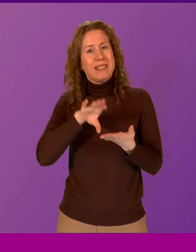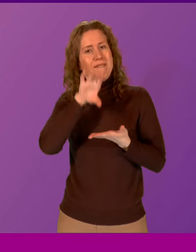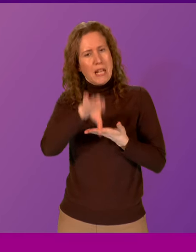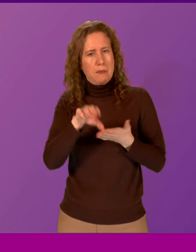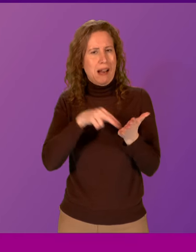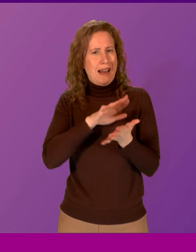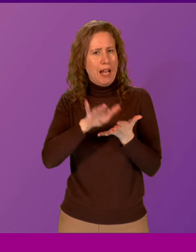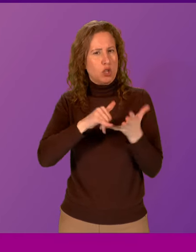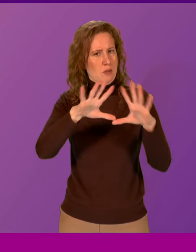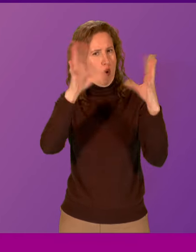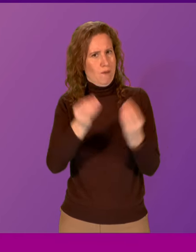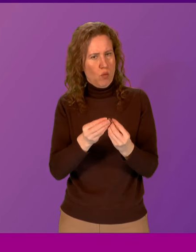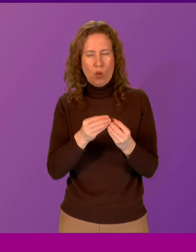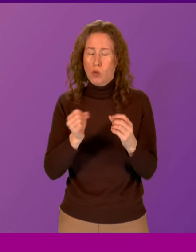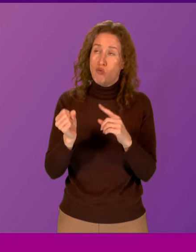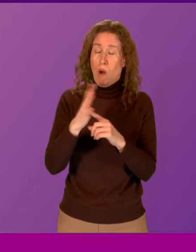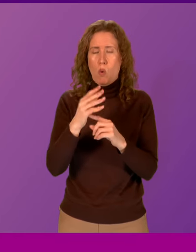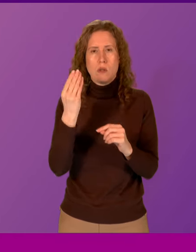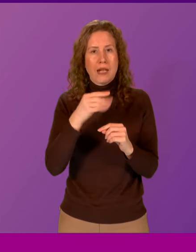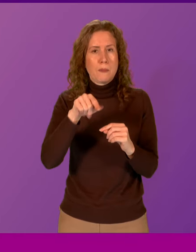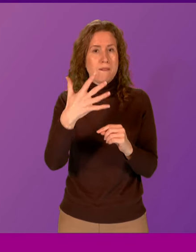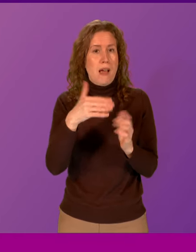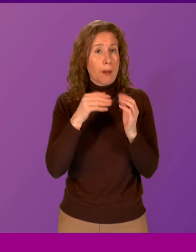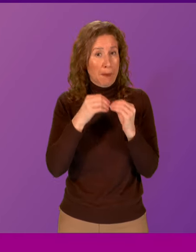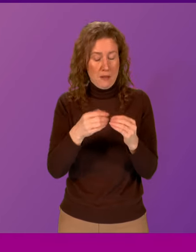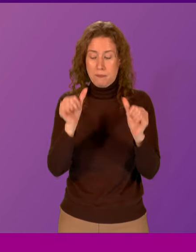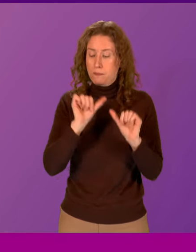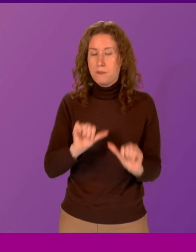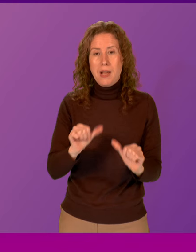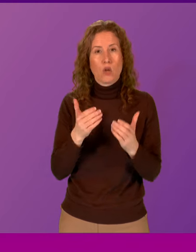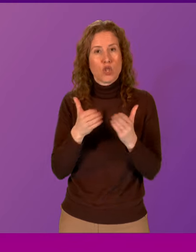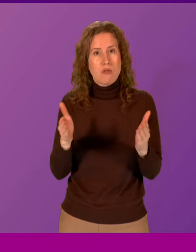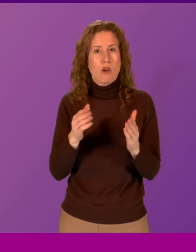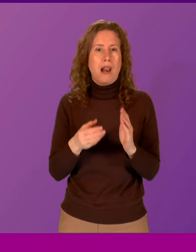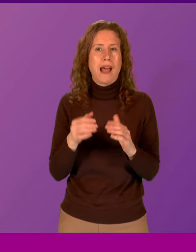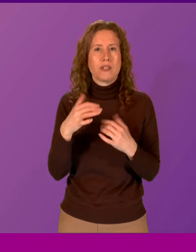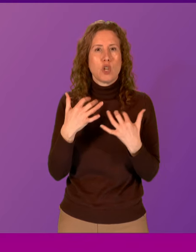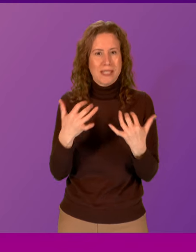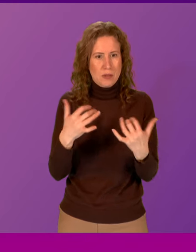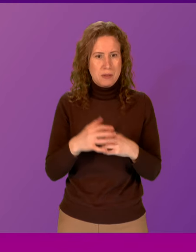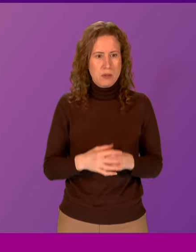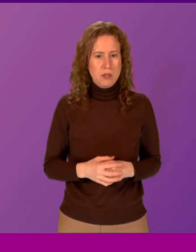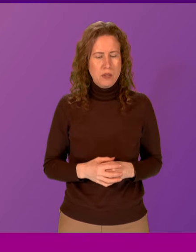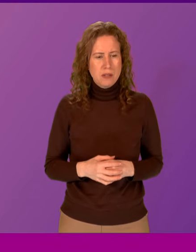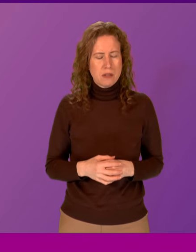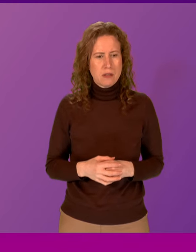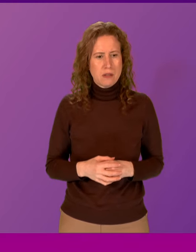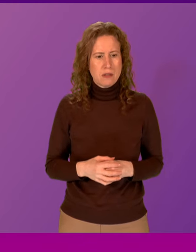in the NHS to a record £19.5 billion. I move to general and constituency supplementaries, and I call Stuart Macmillan.